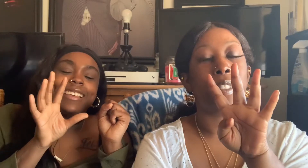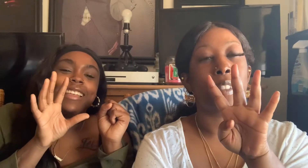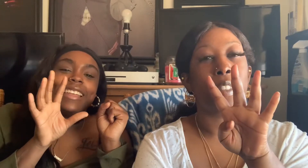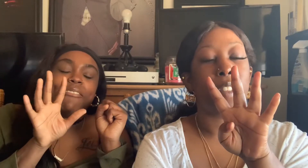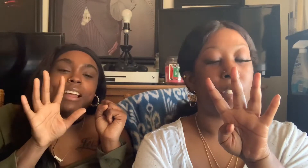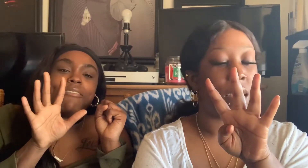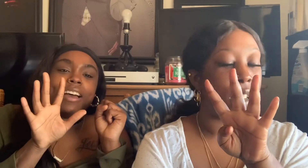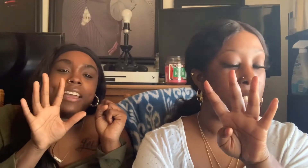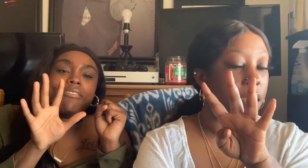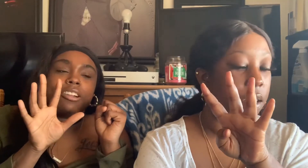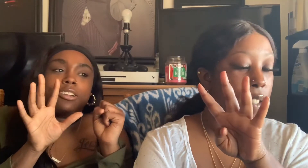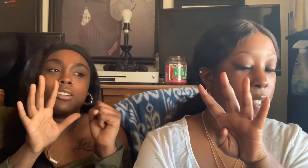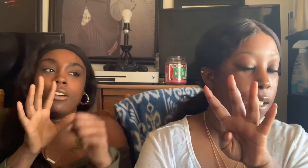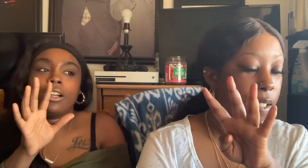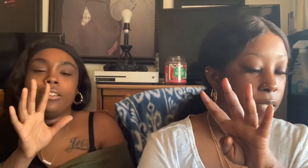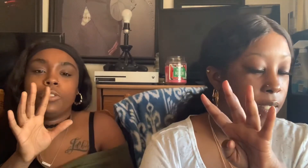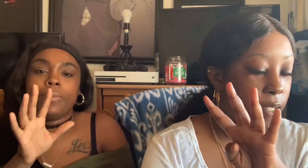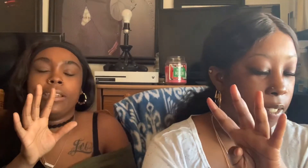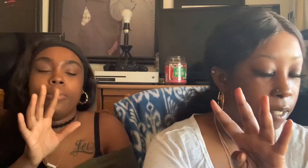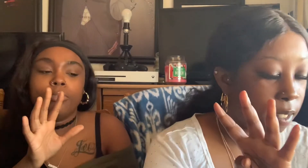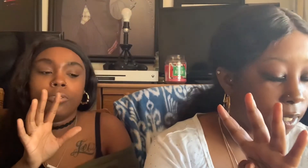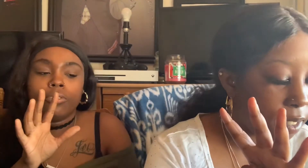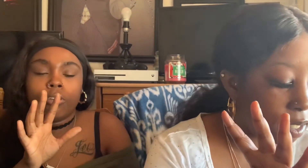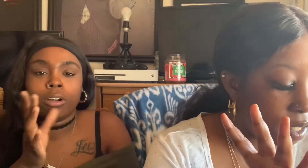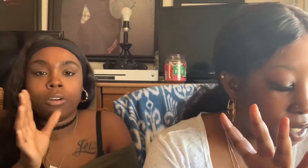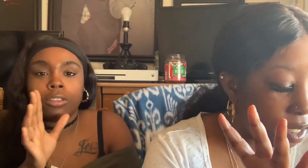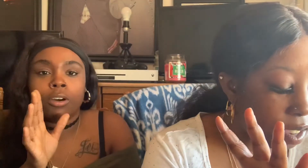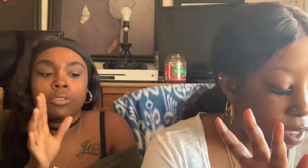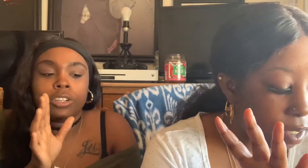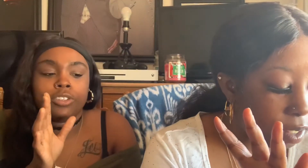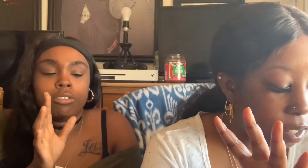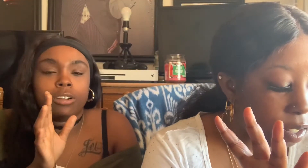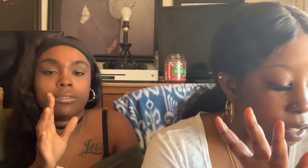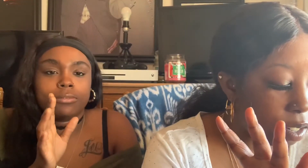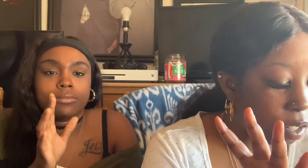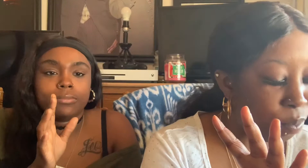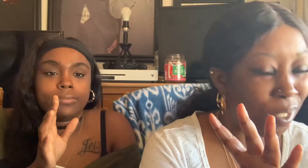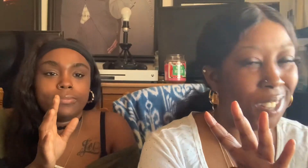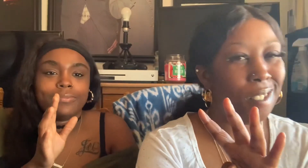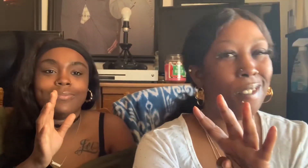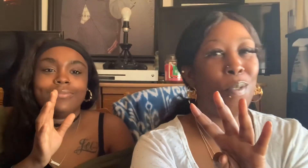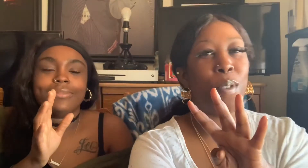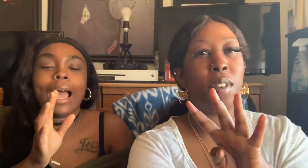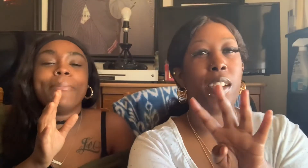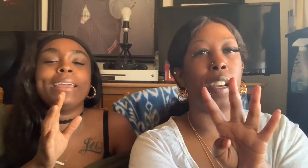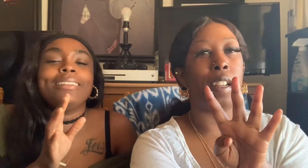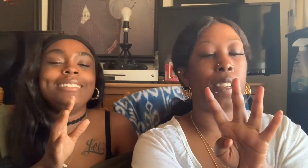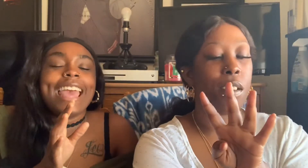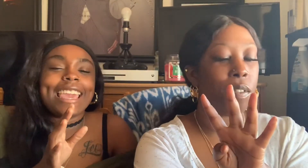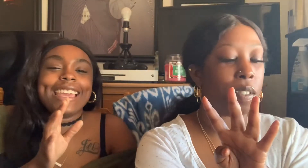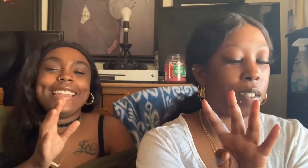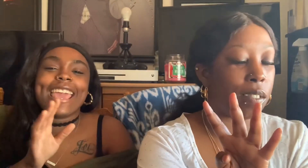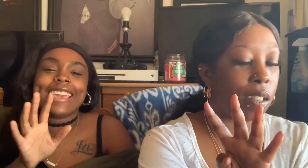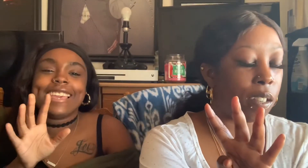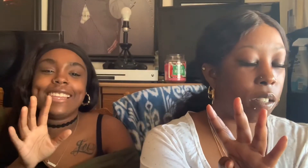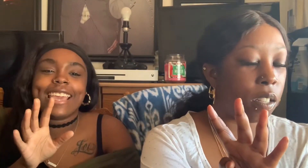Never have I ever gone swimming in the pool or the ocean drunk. What? Who doing that? naked. Naked. Naked.